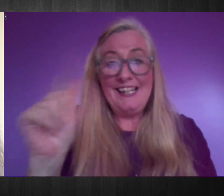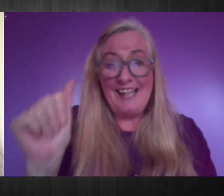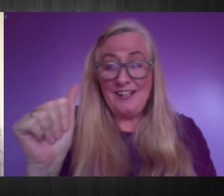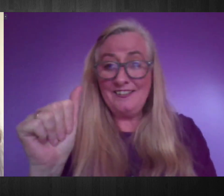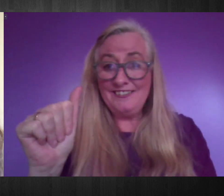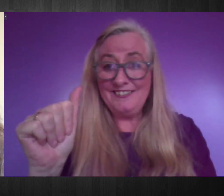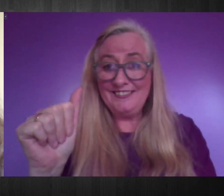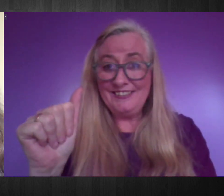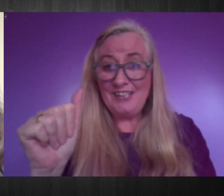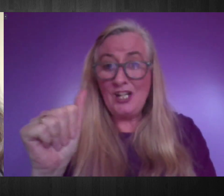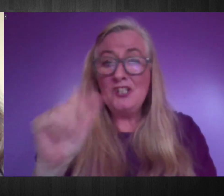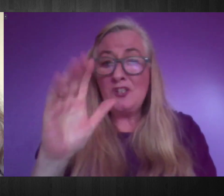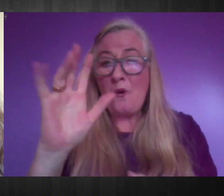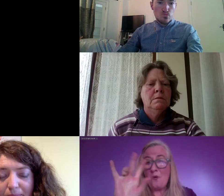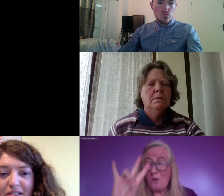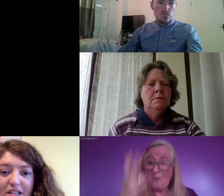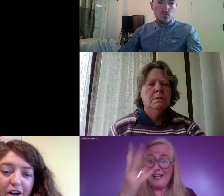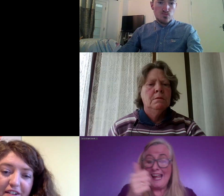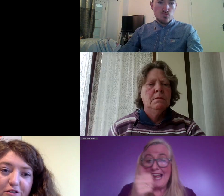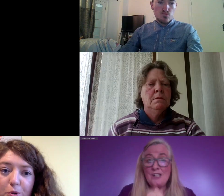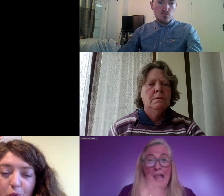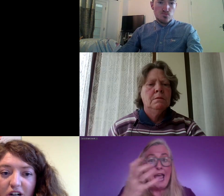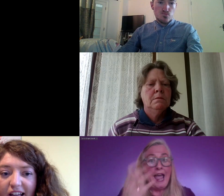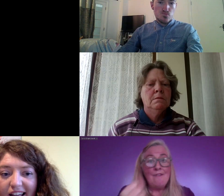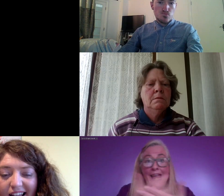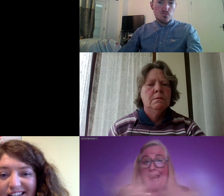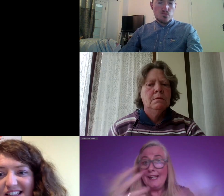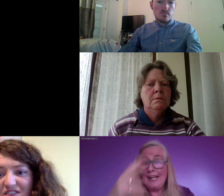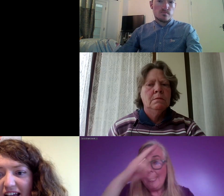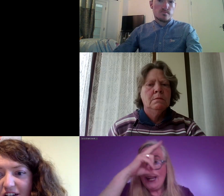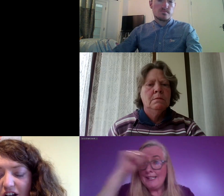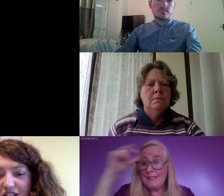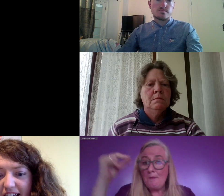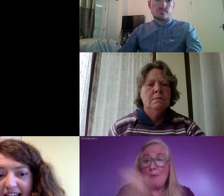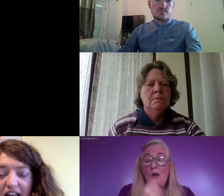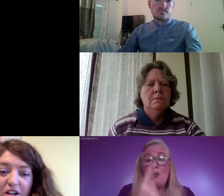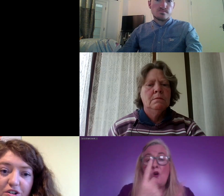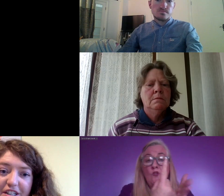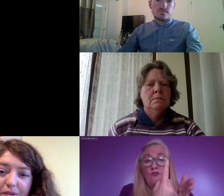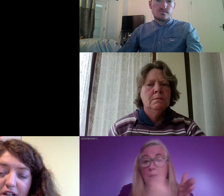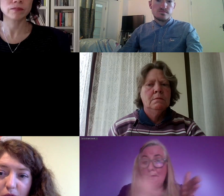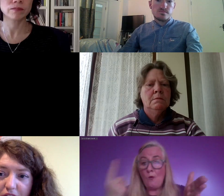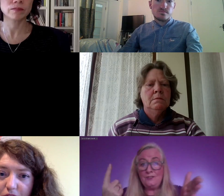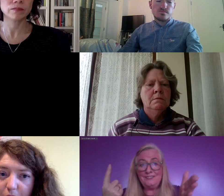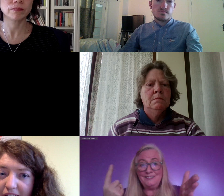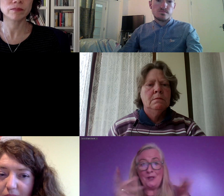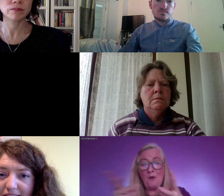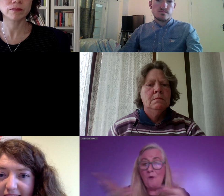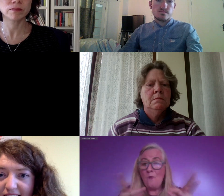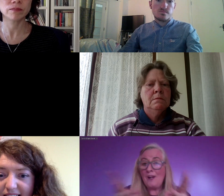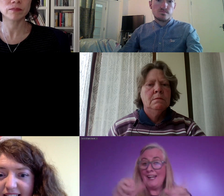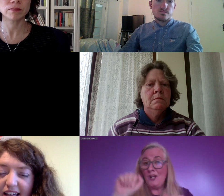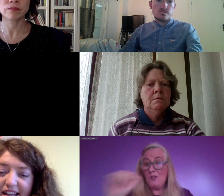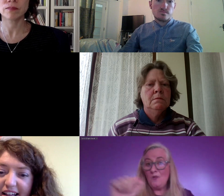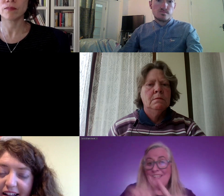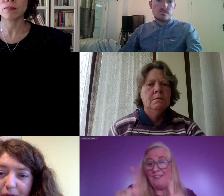summarised answer. Have you seen any examples of like remote working and assistive technology in countries with lower socioeconomic